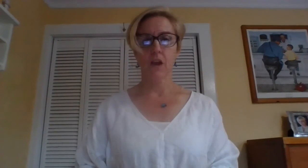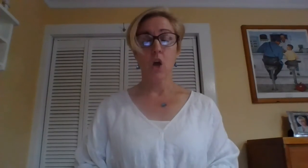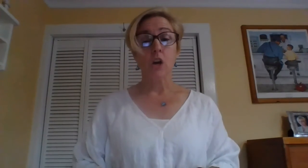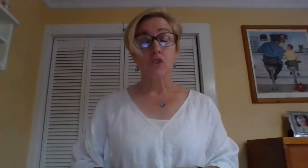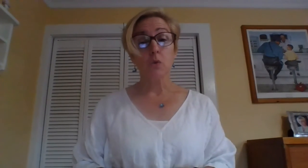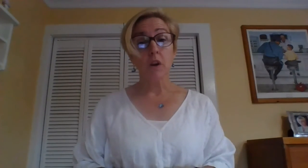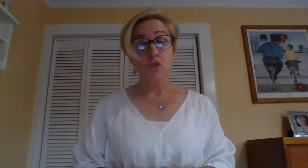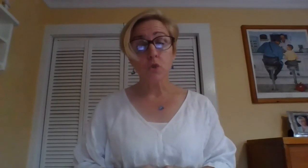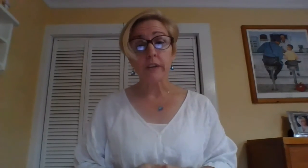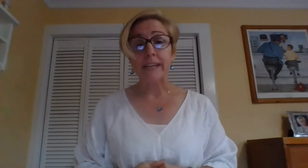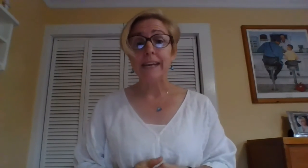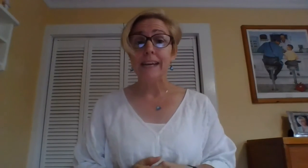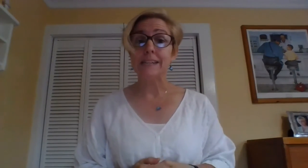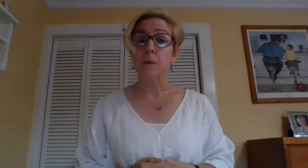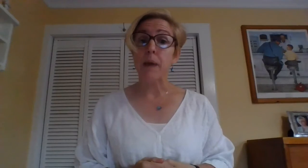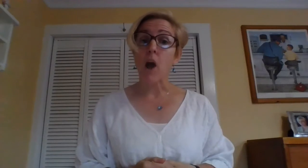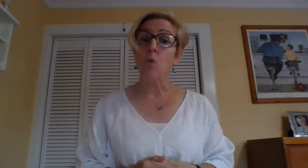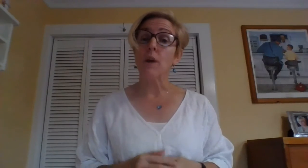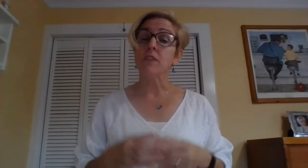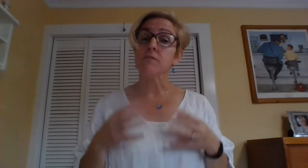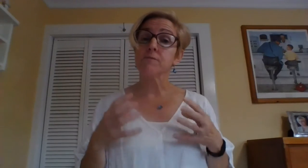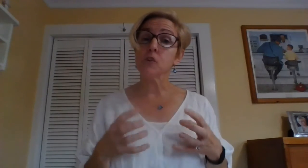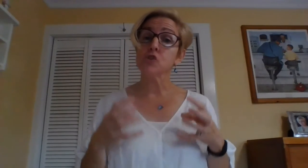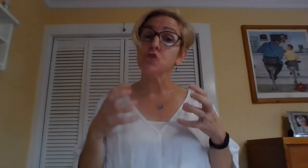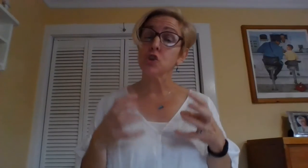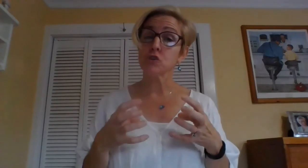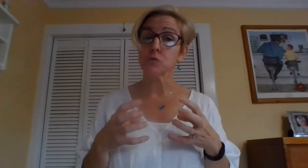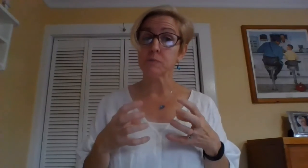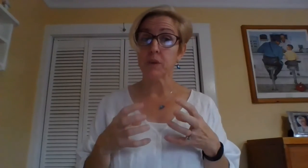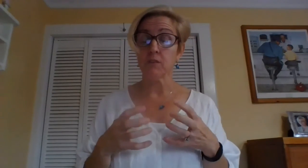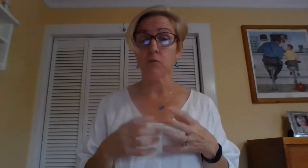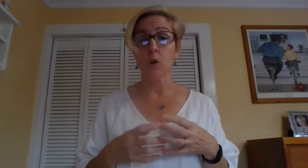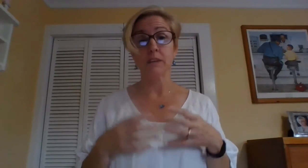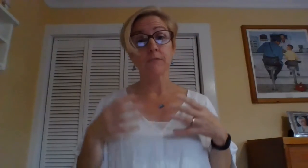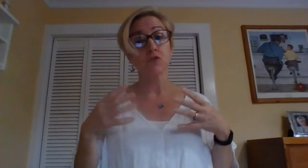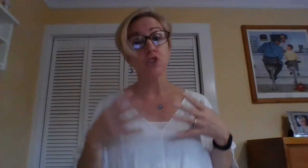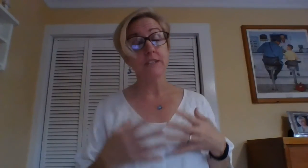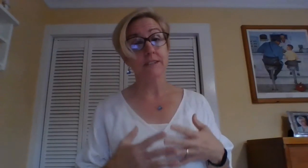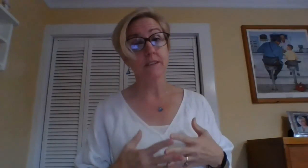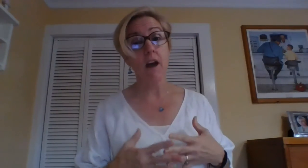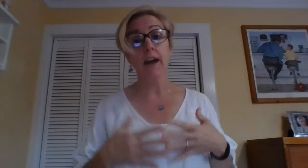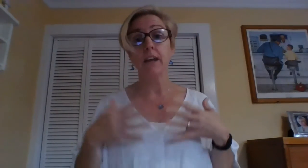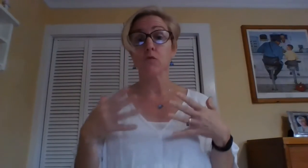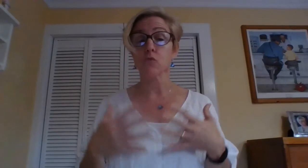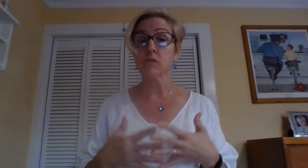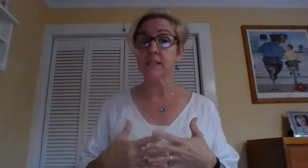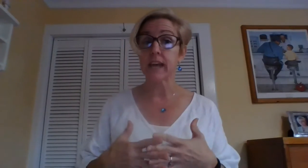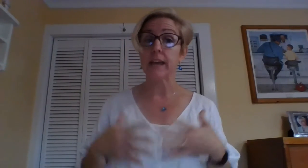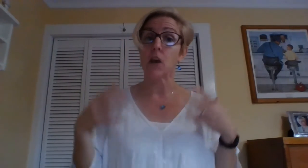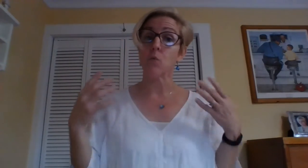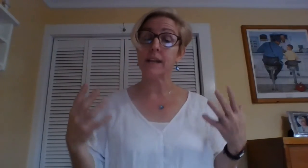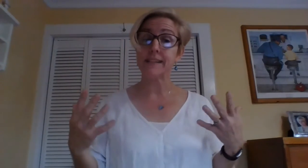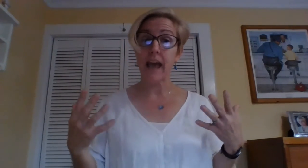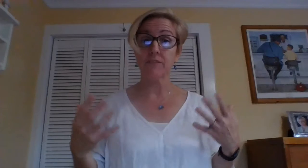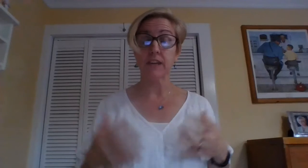So our story is about when the first church was being formed after Jesus died and rose again and went to heaven.